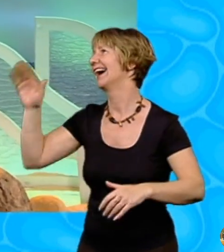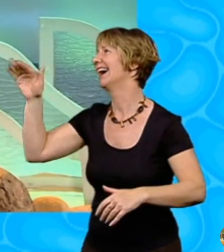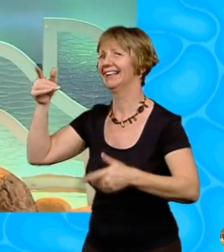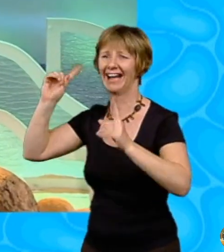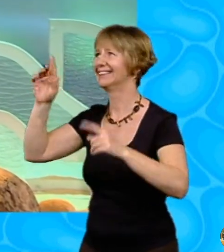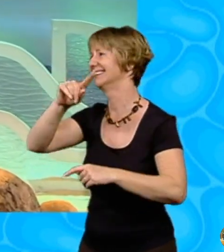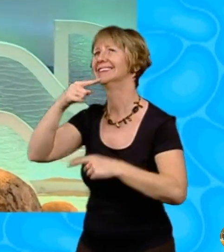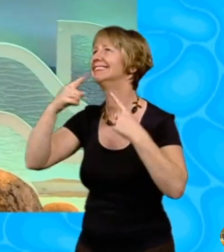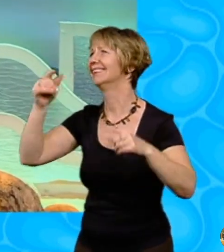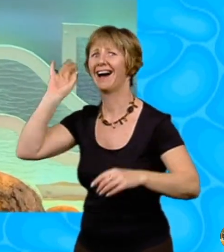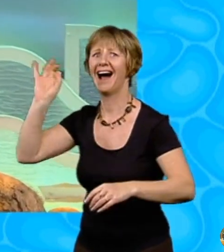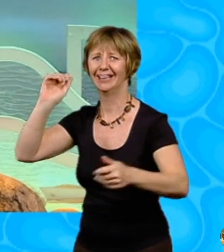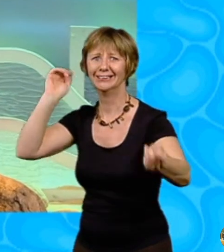wonderful? asked Hannah hopefully.